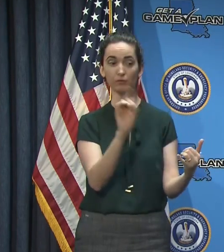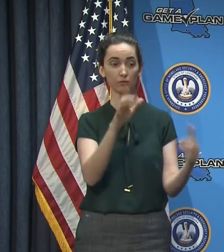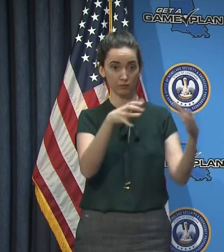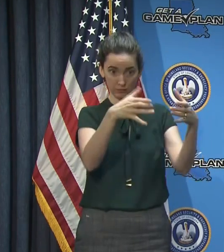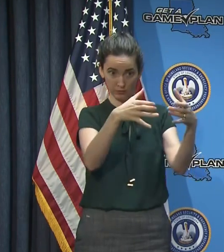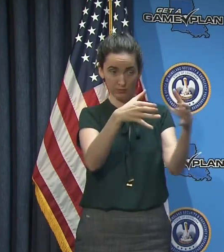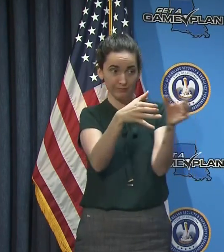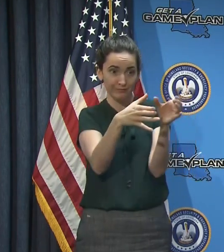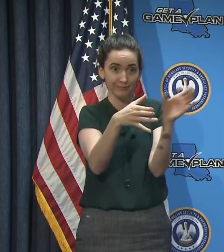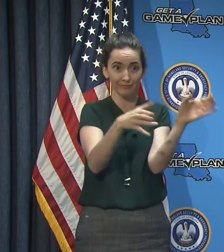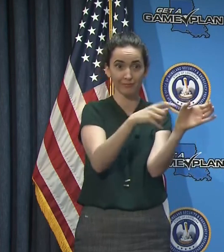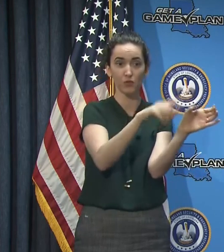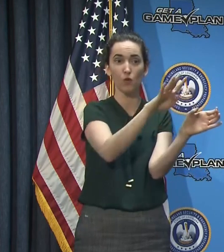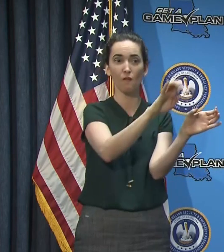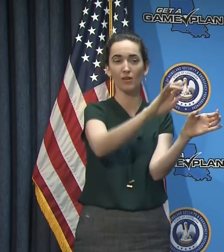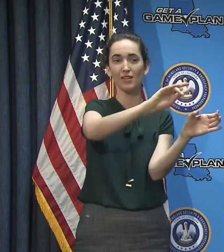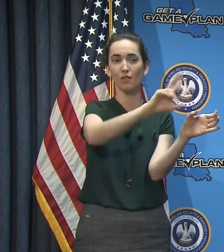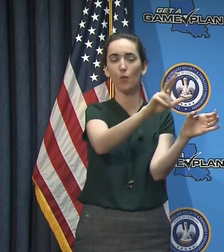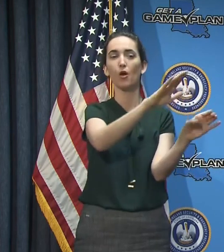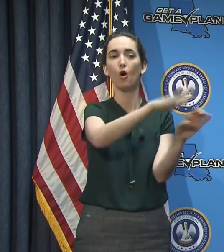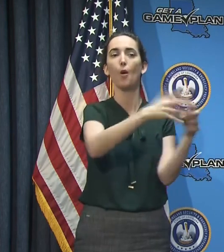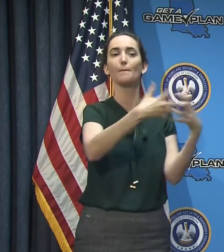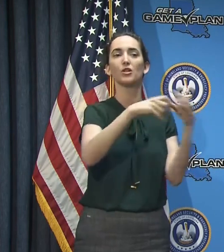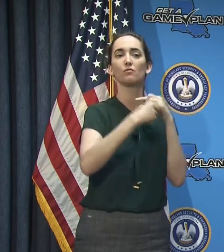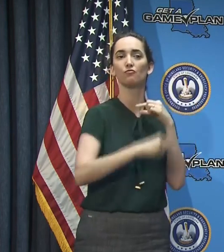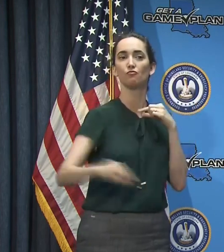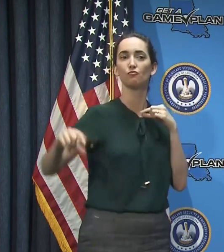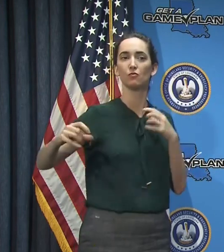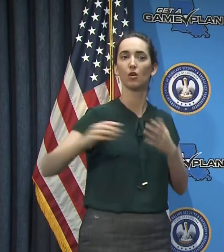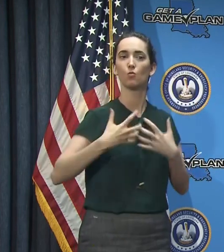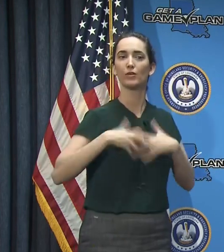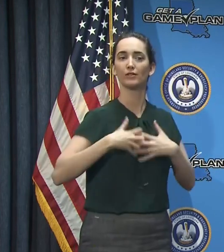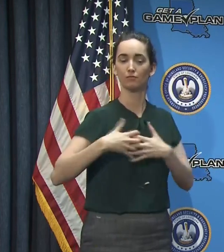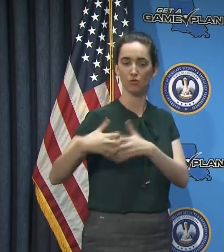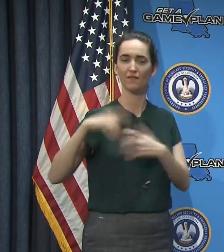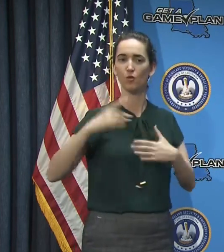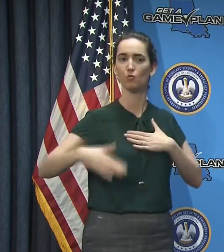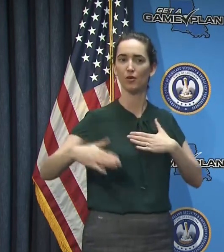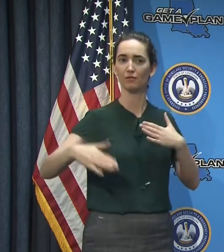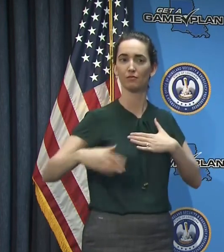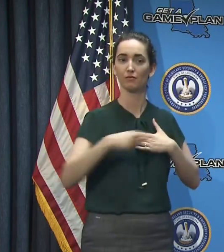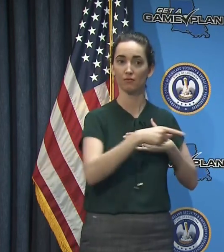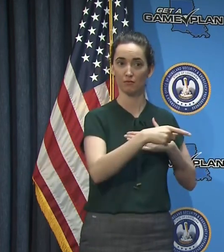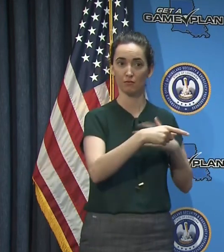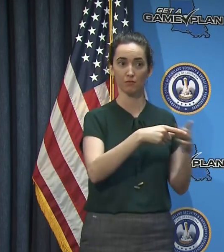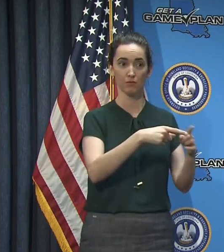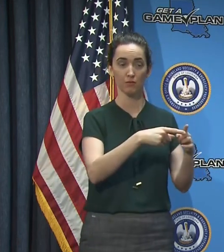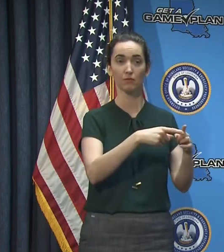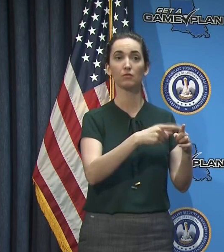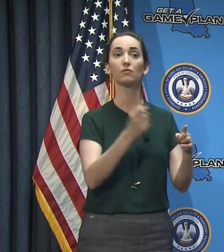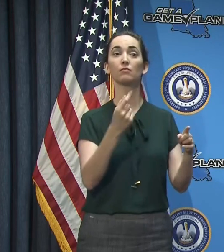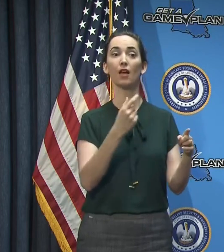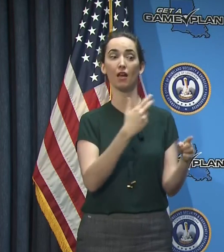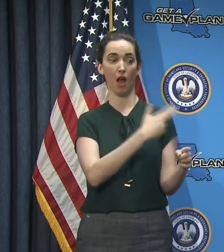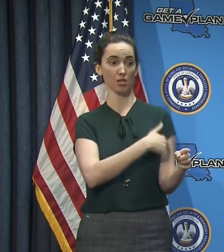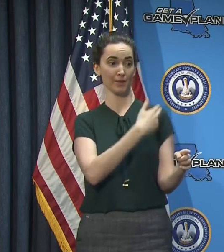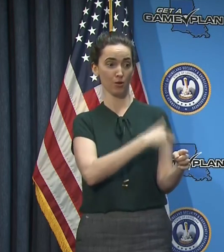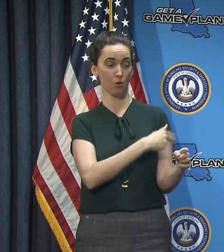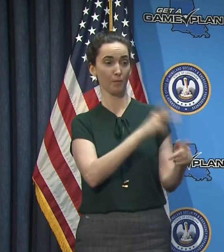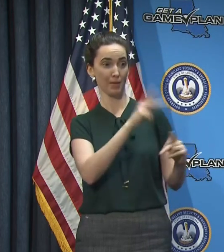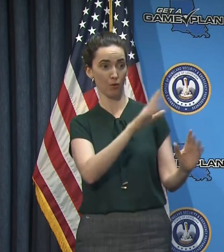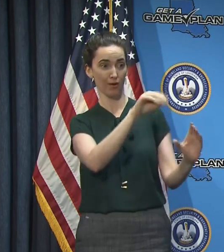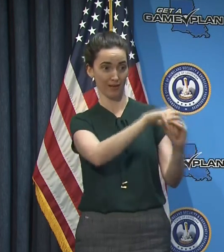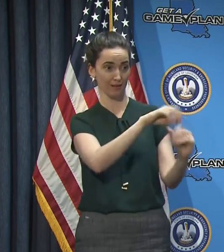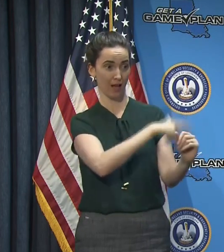473 of those are on ventilators. So the hospitalized total actually went up by